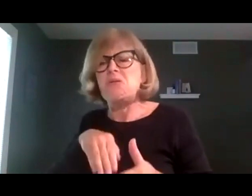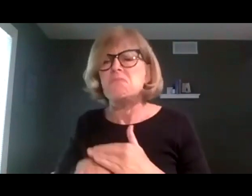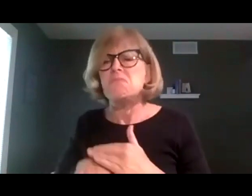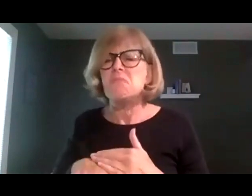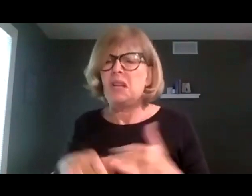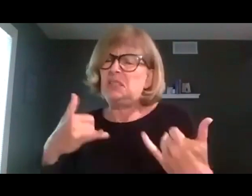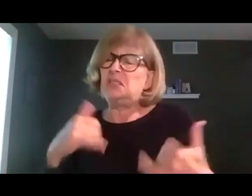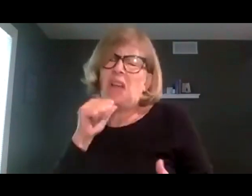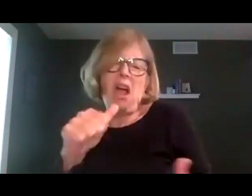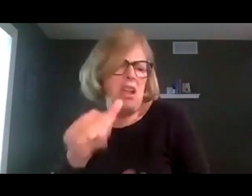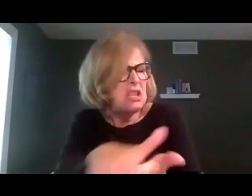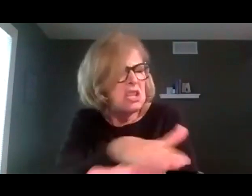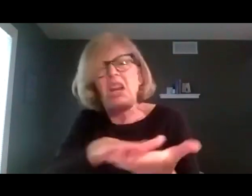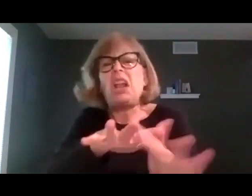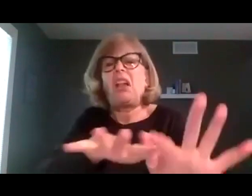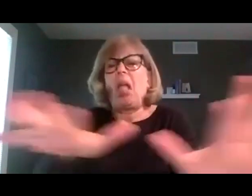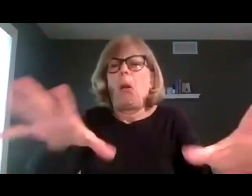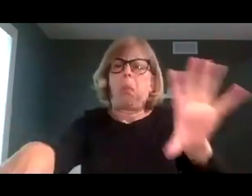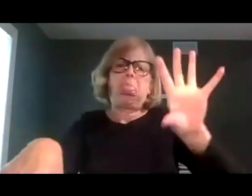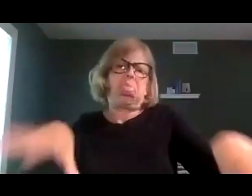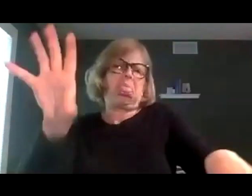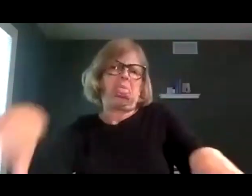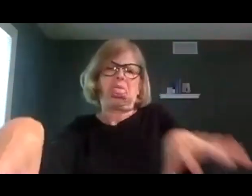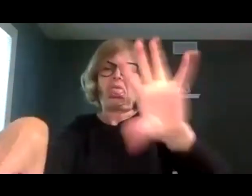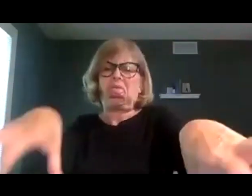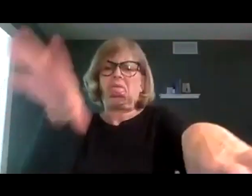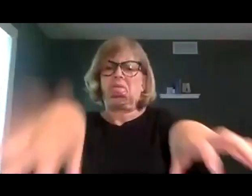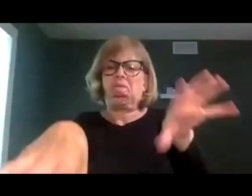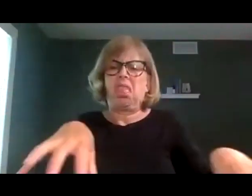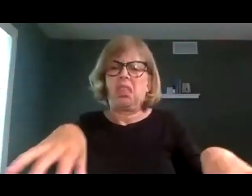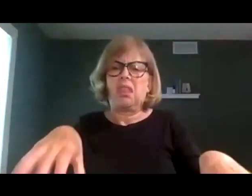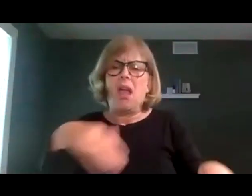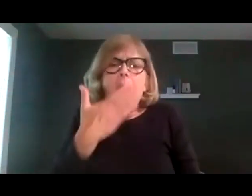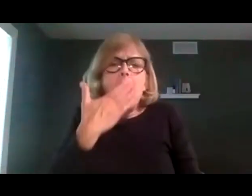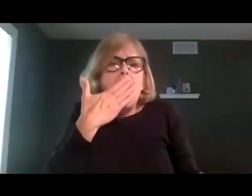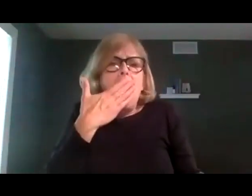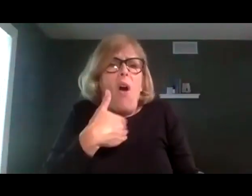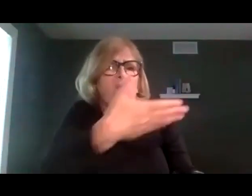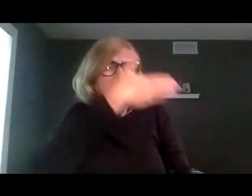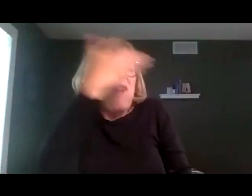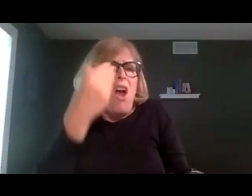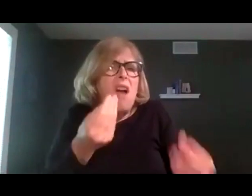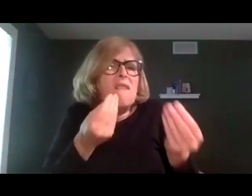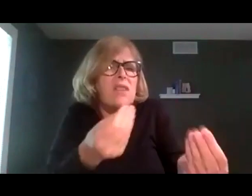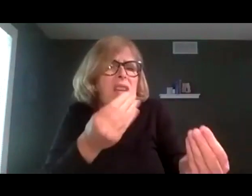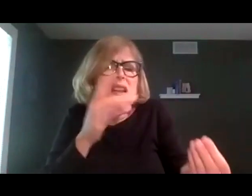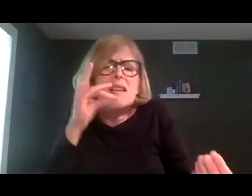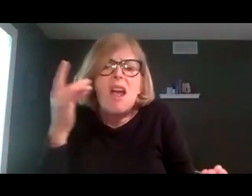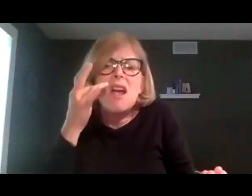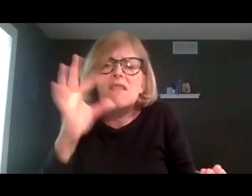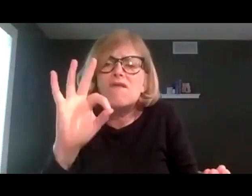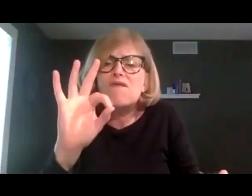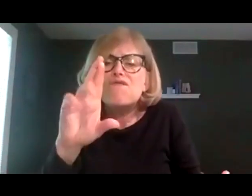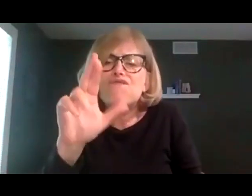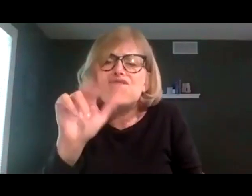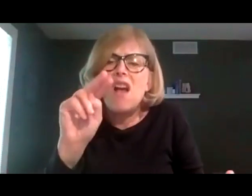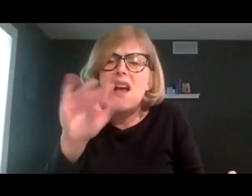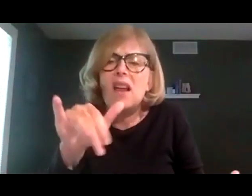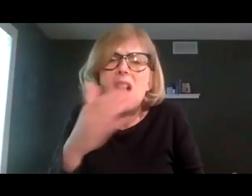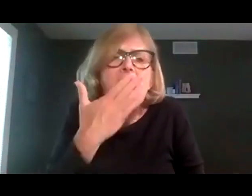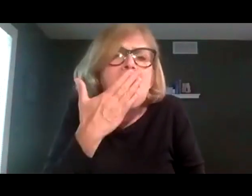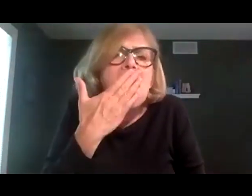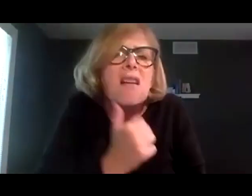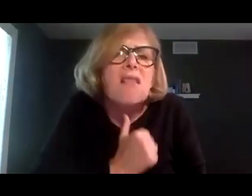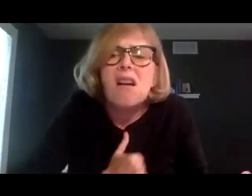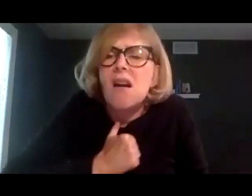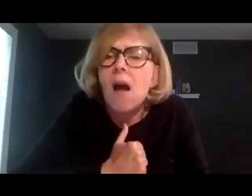I picked up my room it still wasn't clean I forgot to